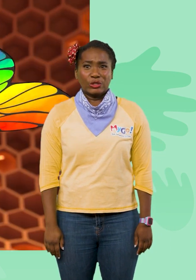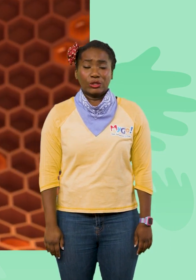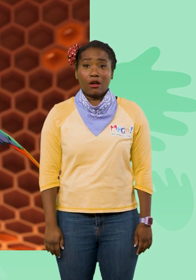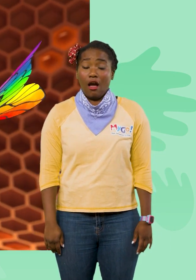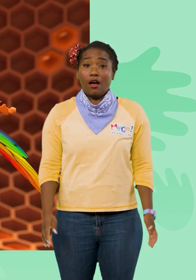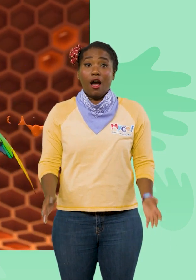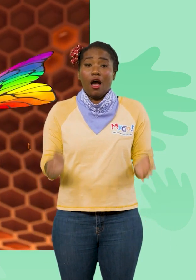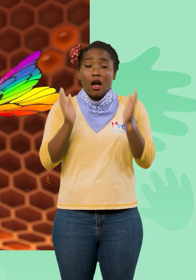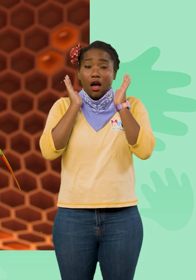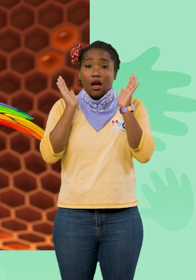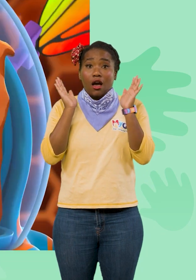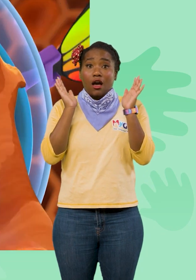Oh dear!